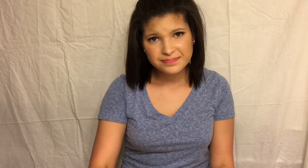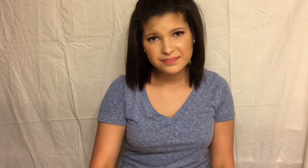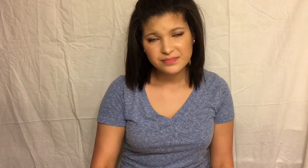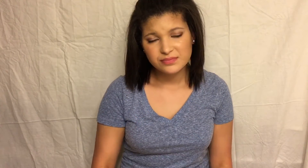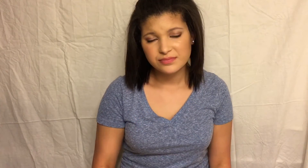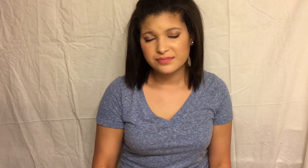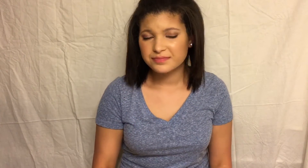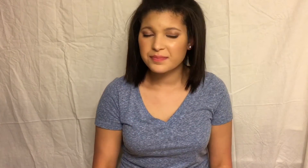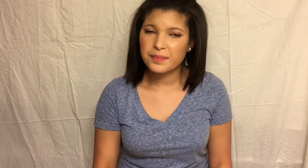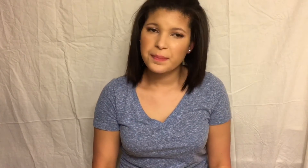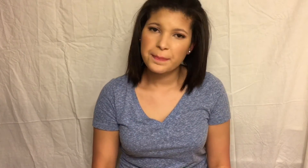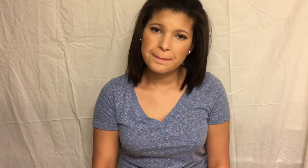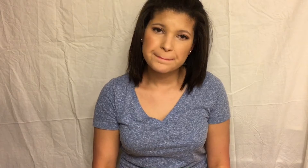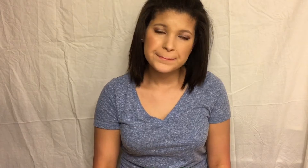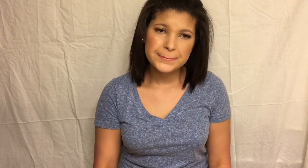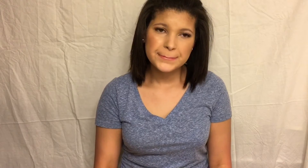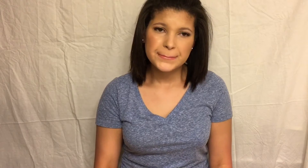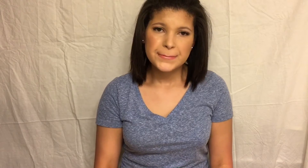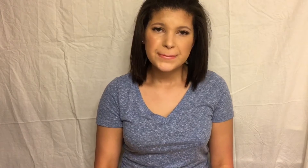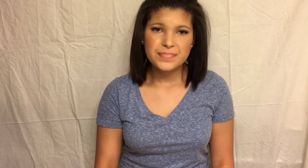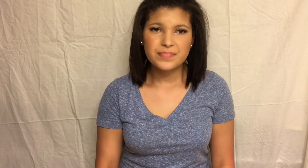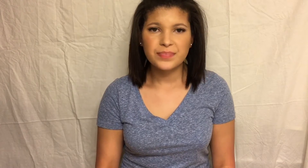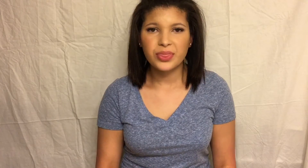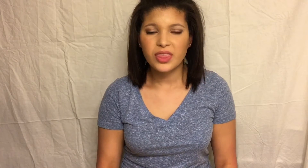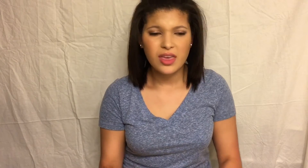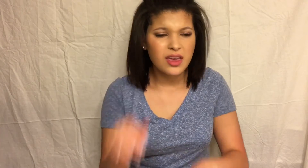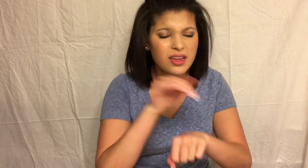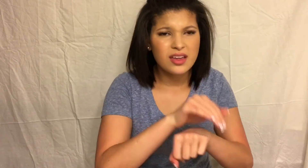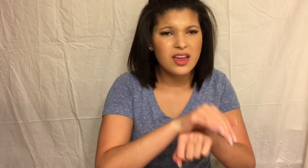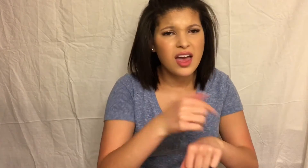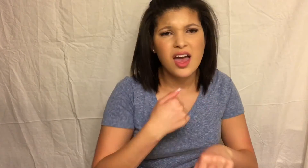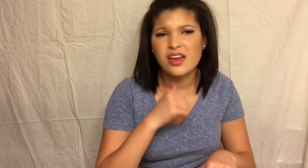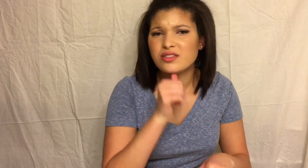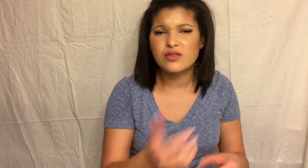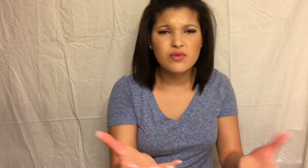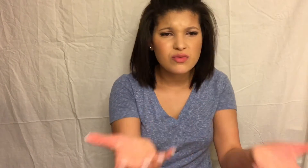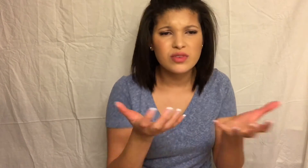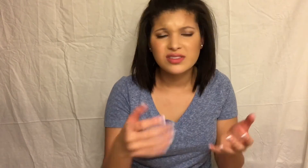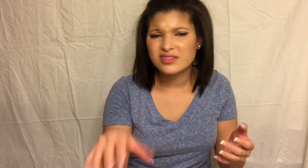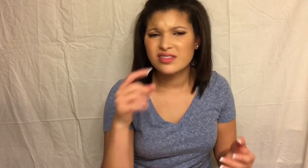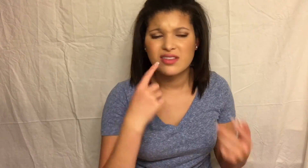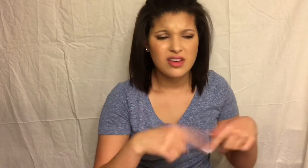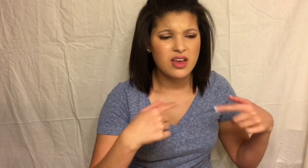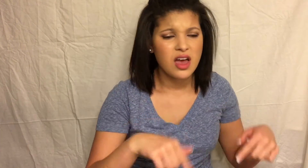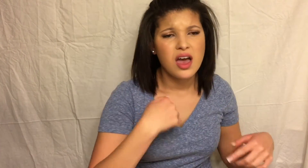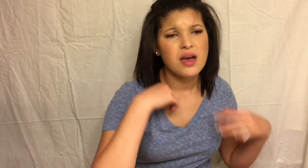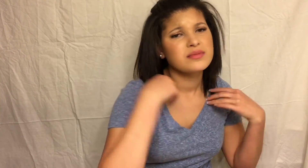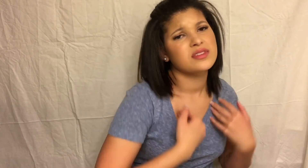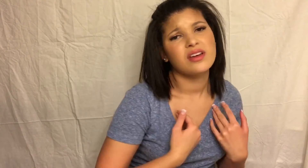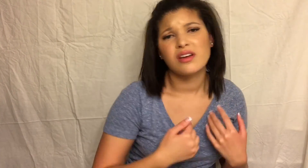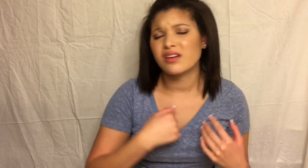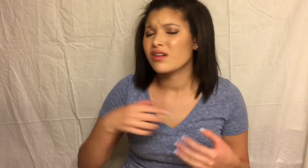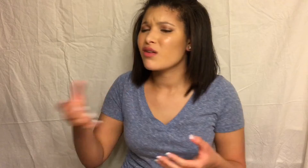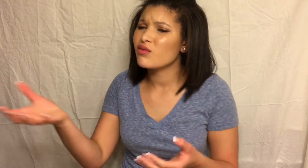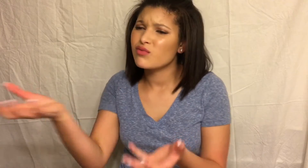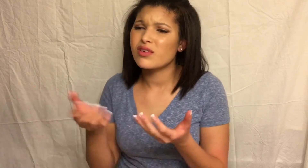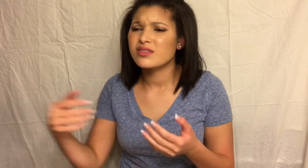let's not fight I'm tired, can't we just